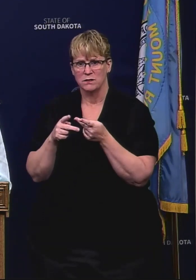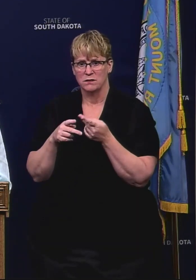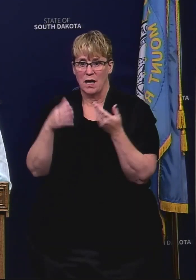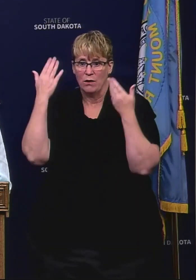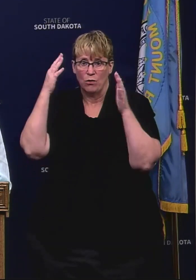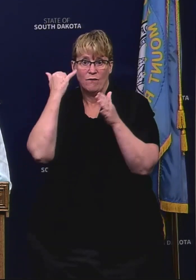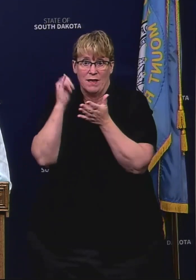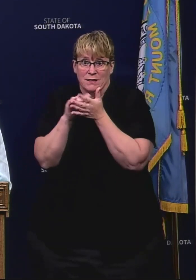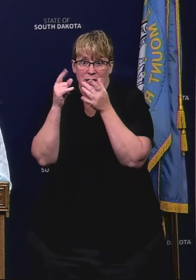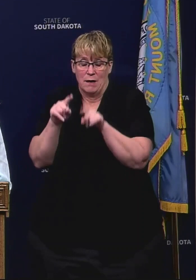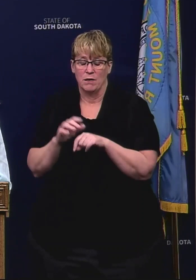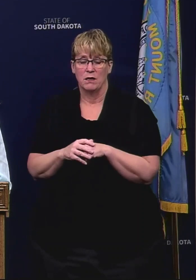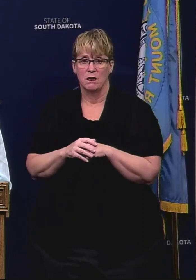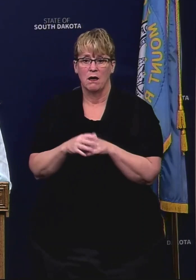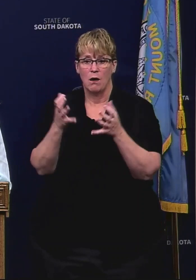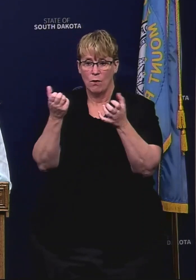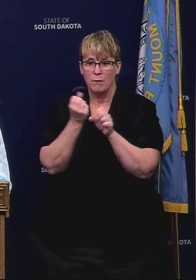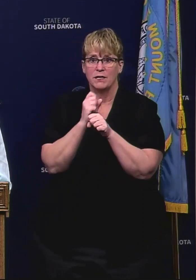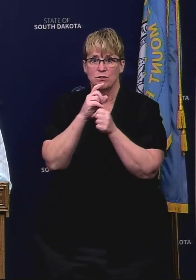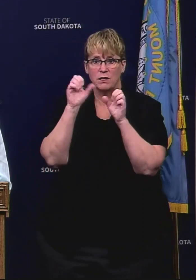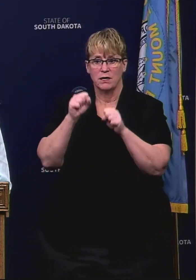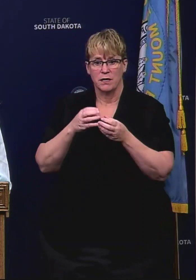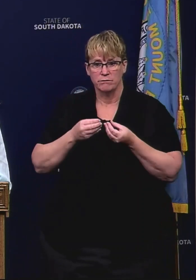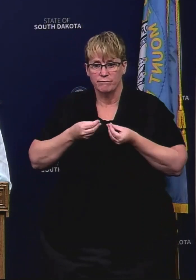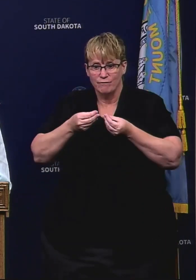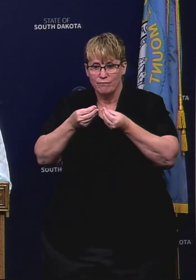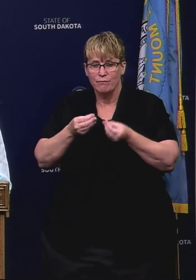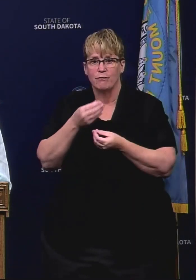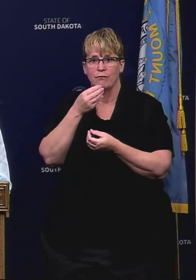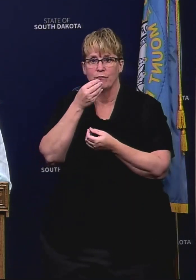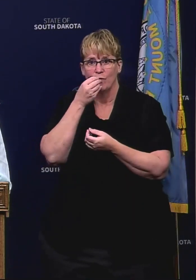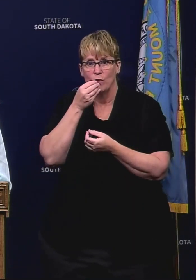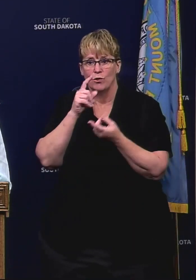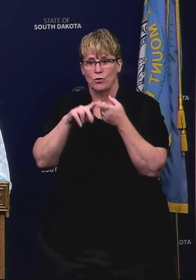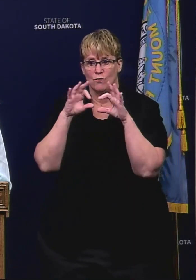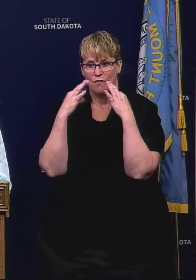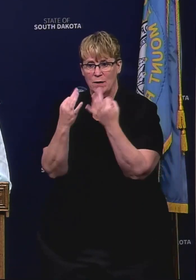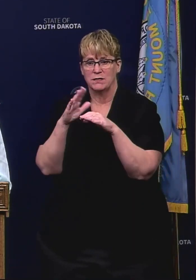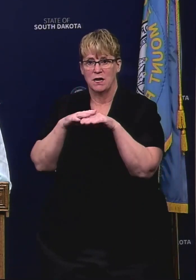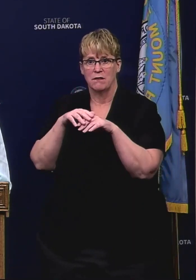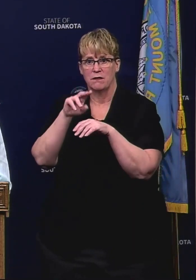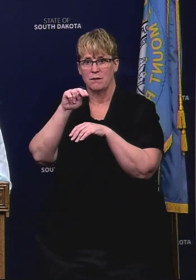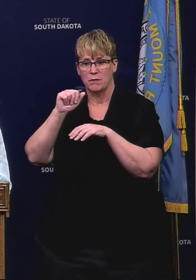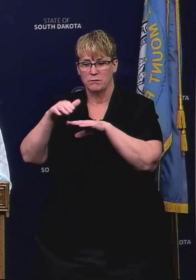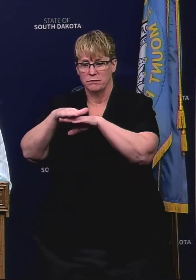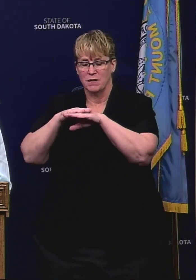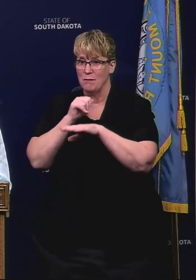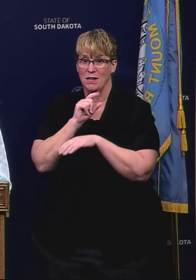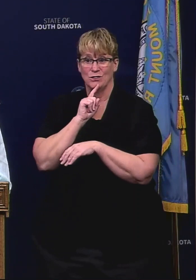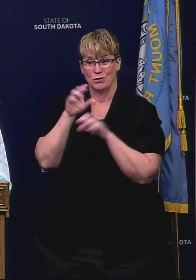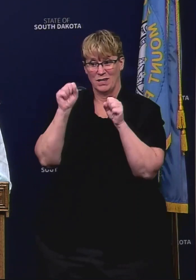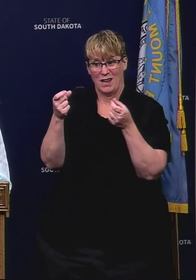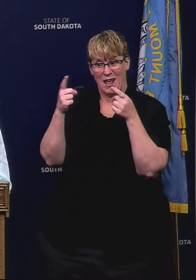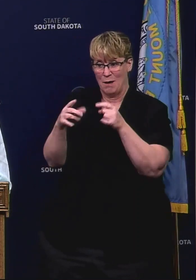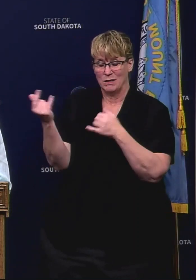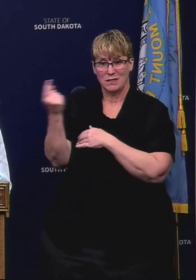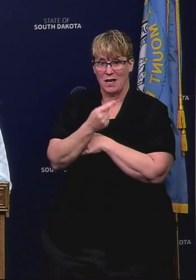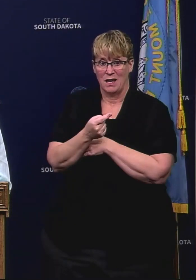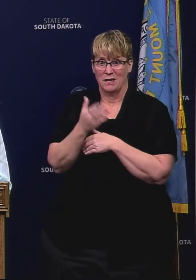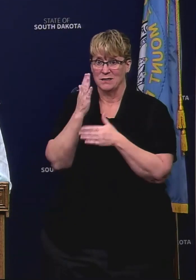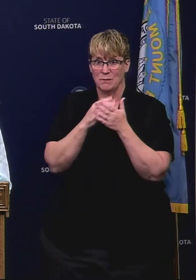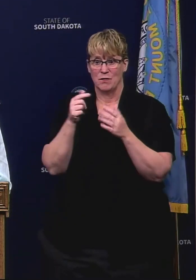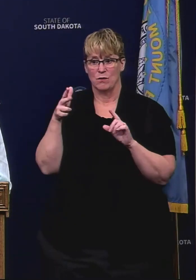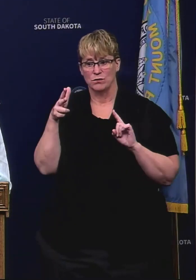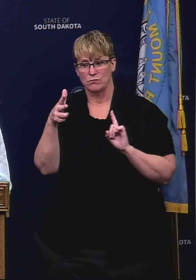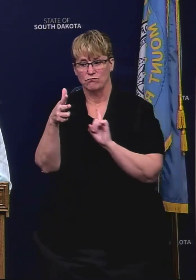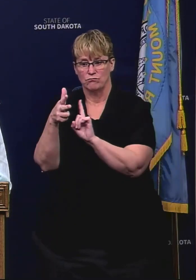we've heard I want to make sure I can get groceries to families and communities on reservations I'm not sure that that can happen today at some of these